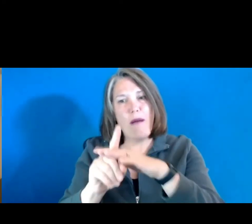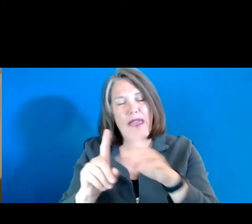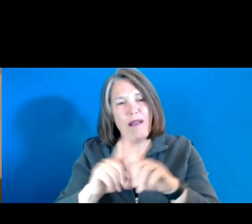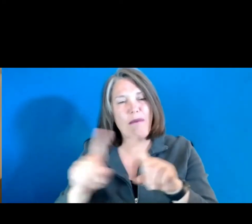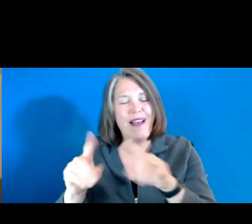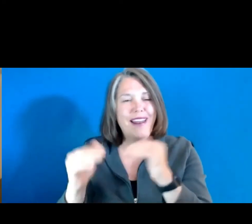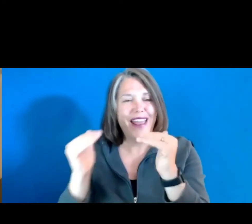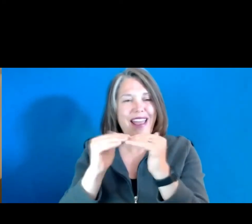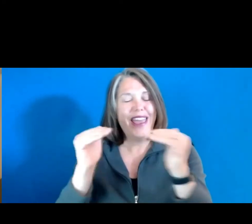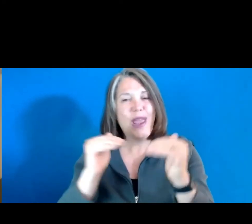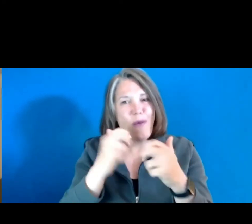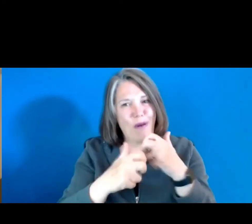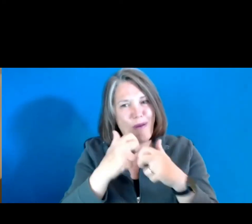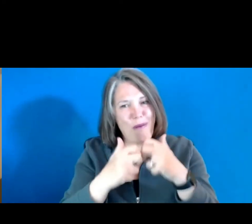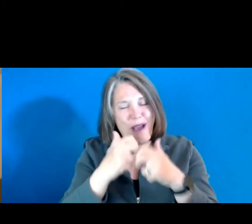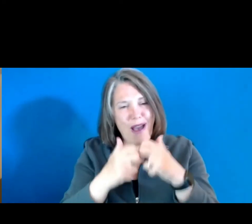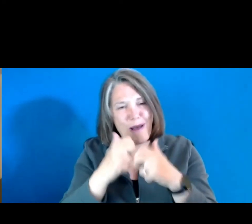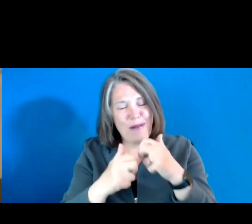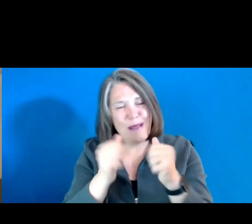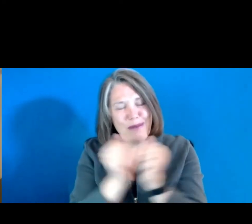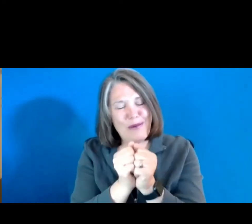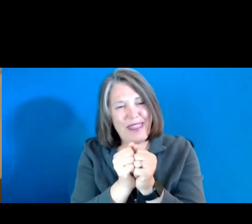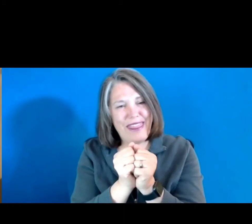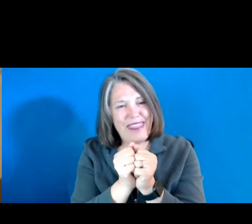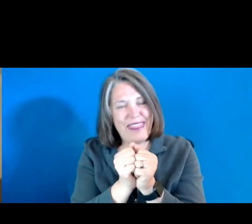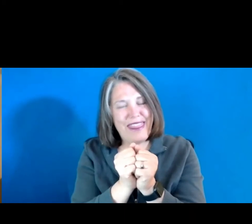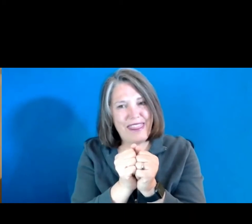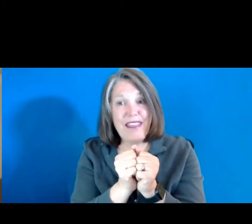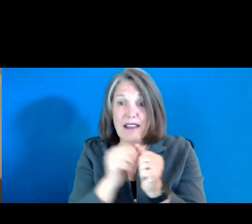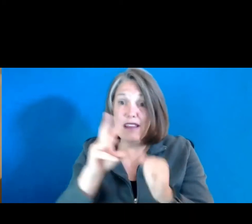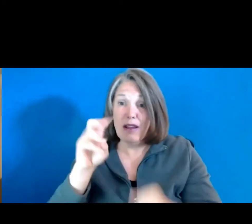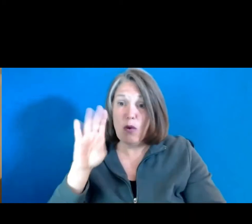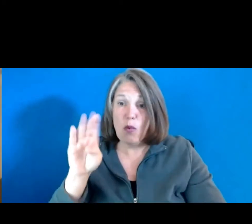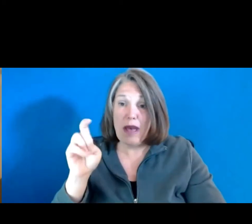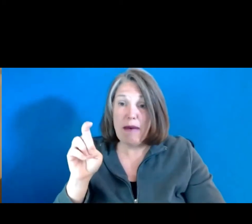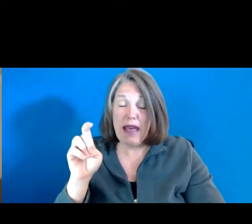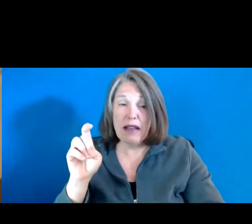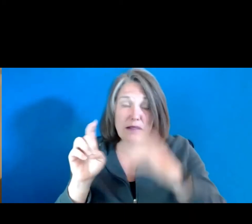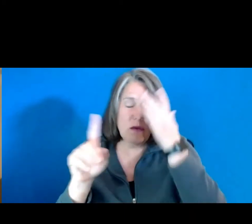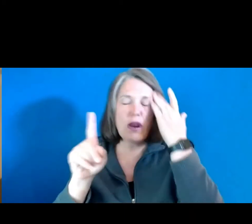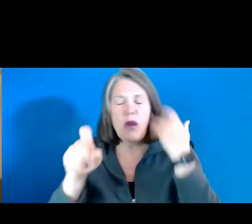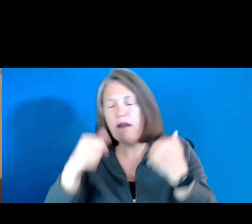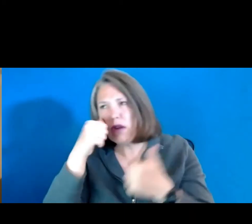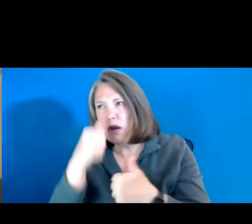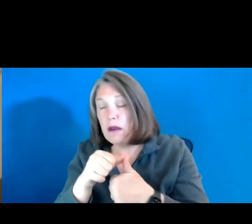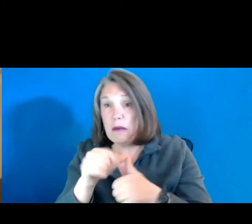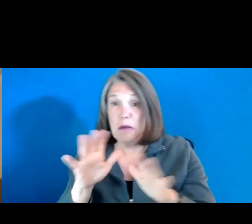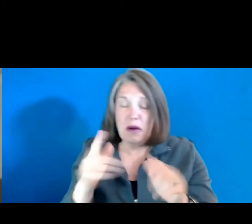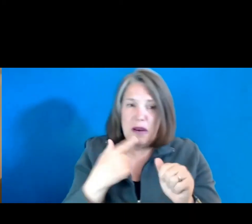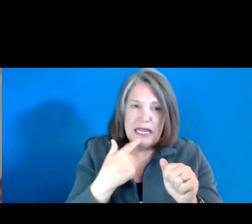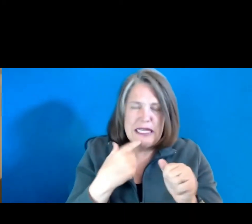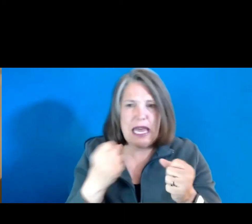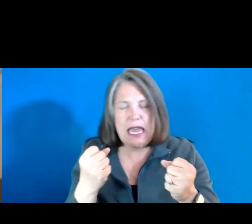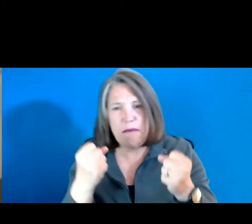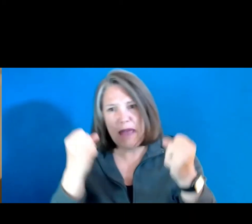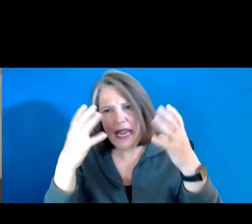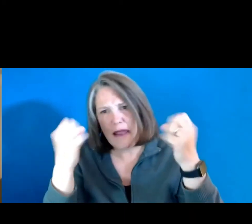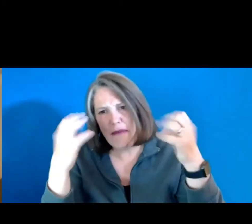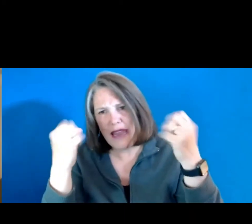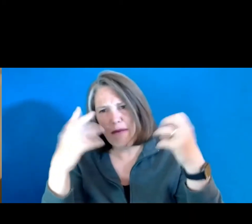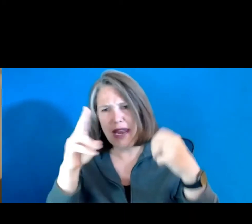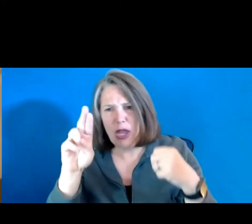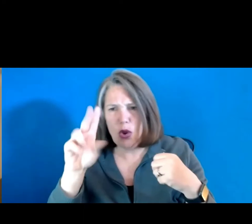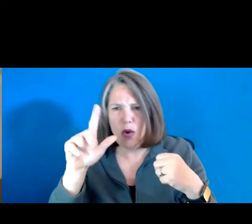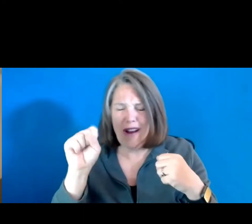problems of being in WebEx where you need to remember and save many, many URLs,